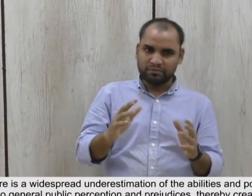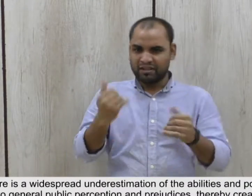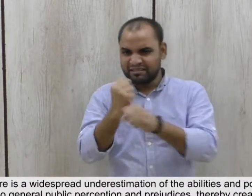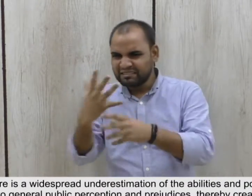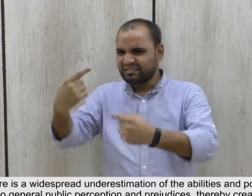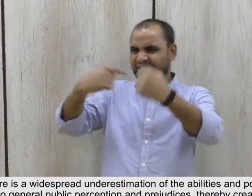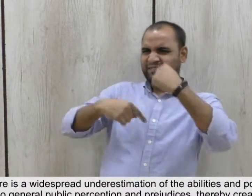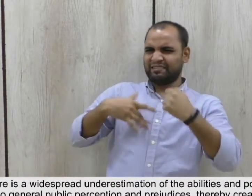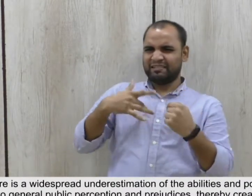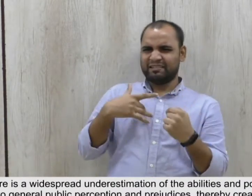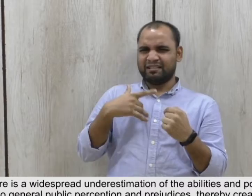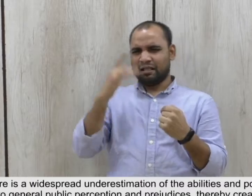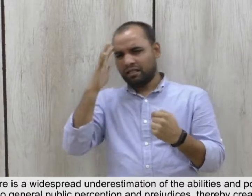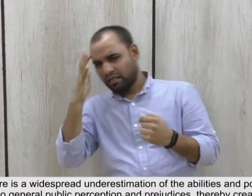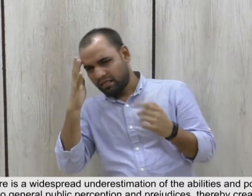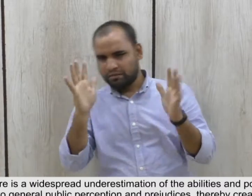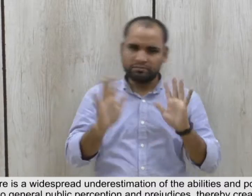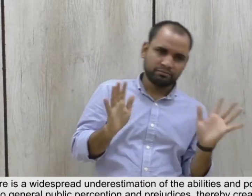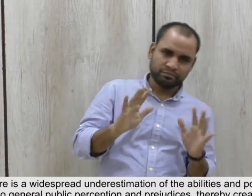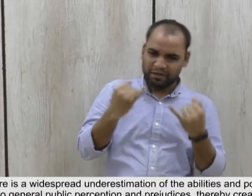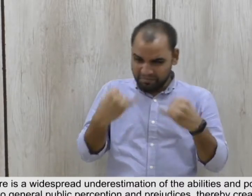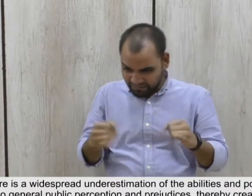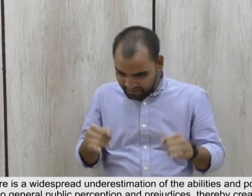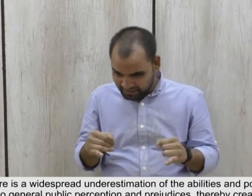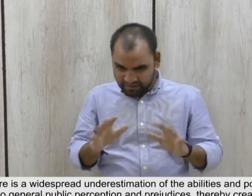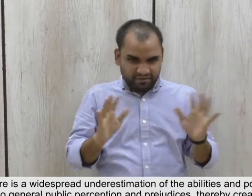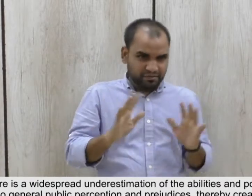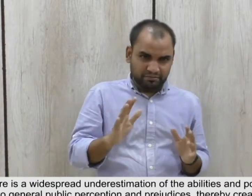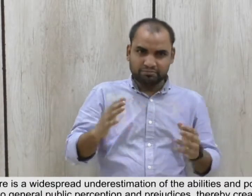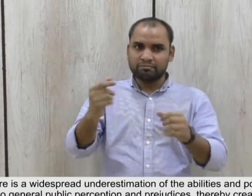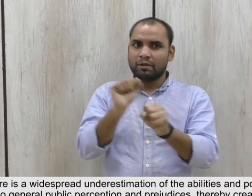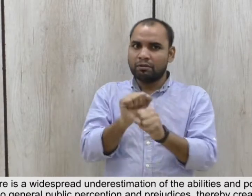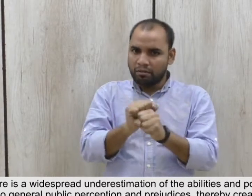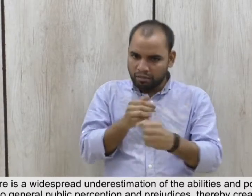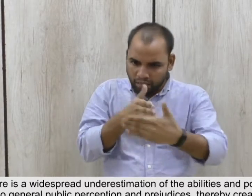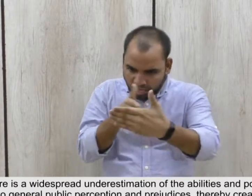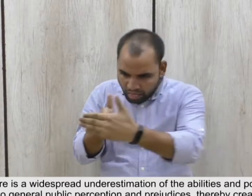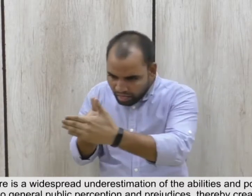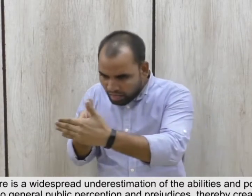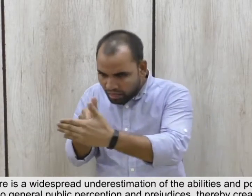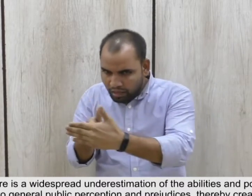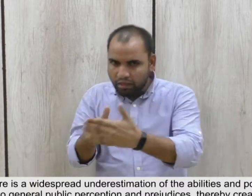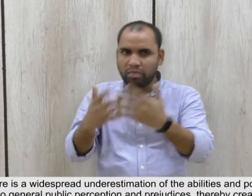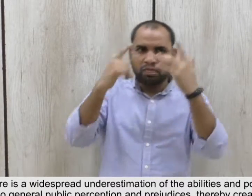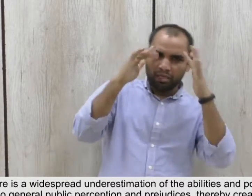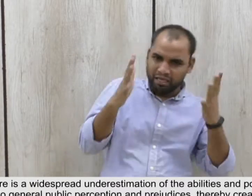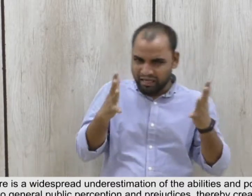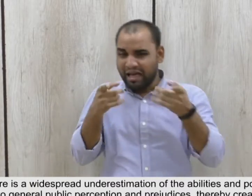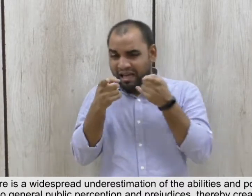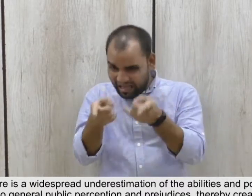There is a widespread underestimation of the abilities and potential of persons with disabilities due